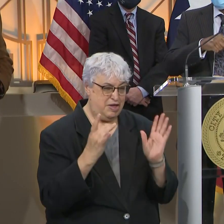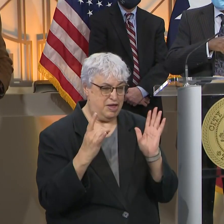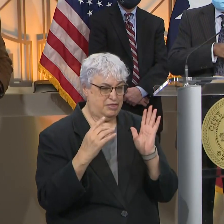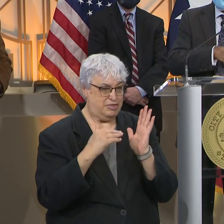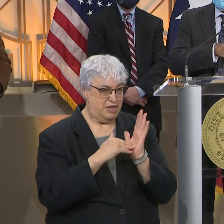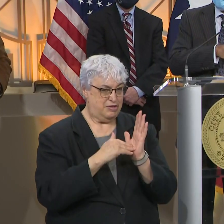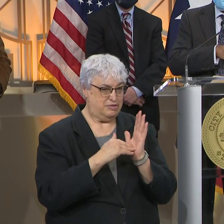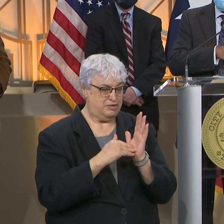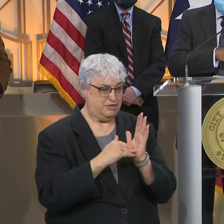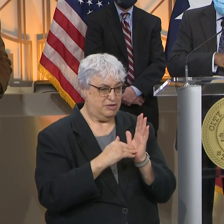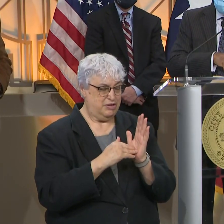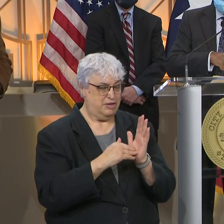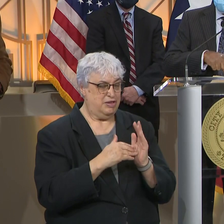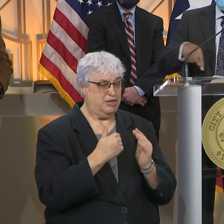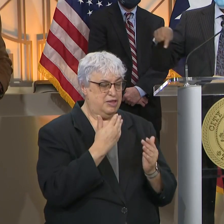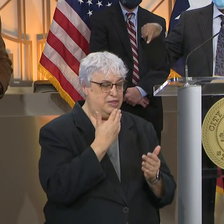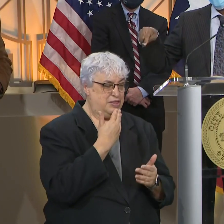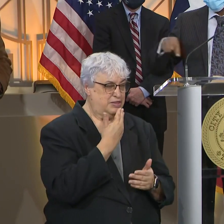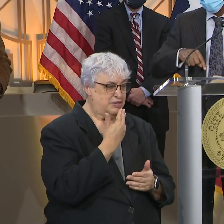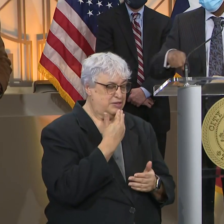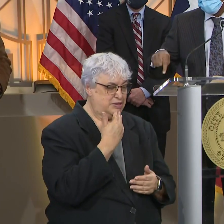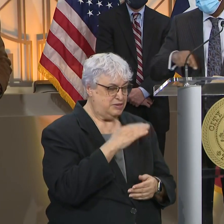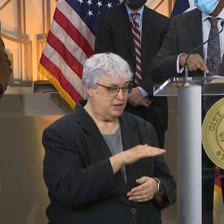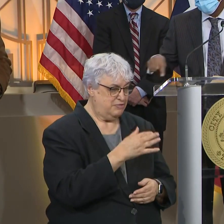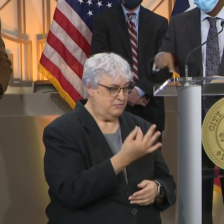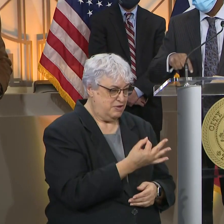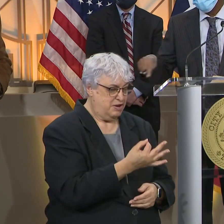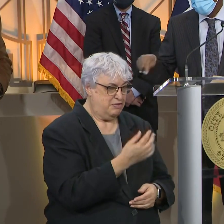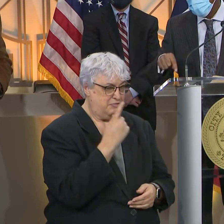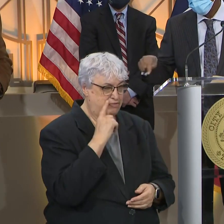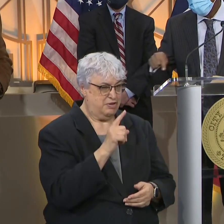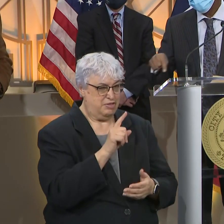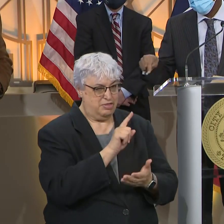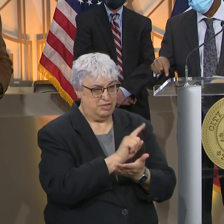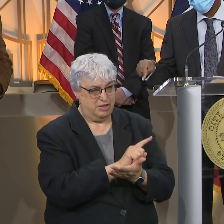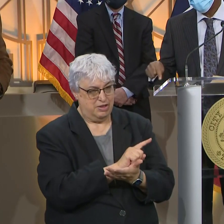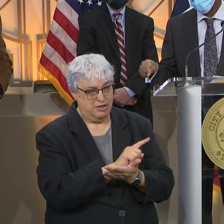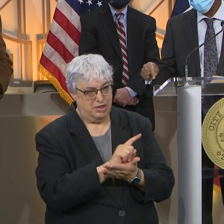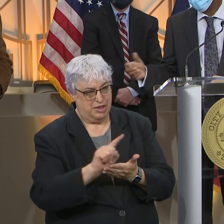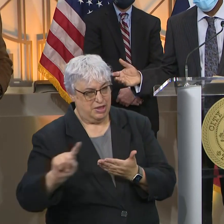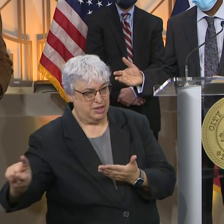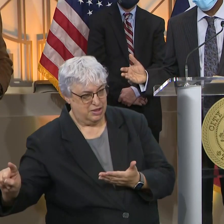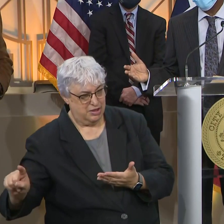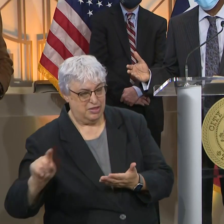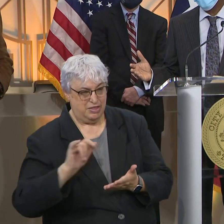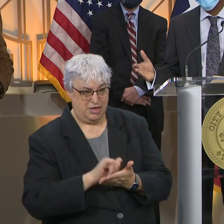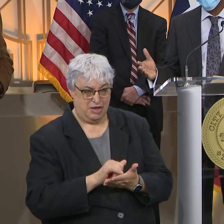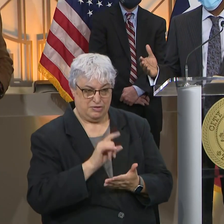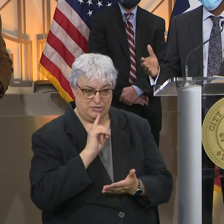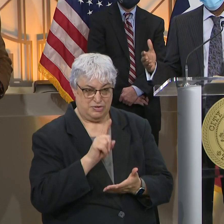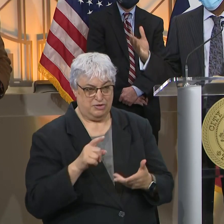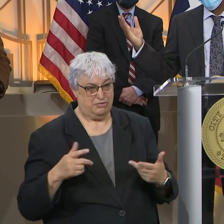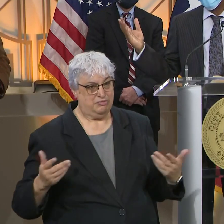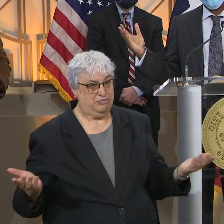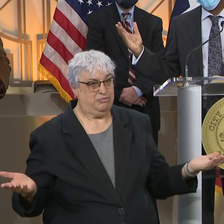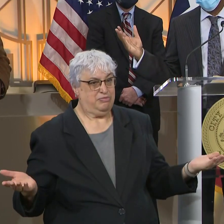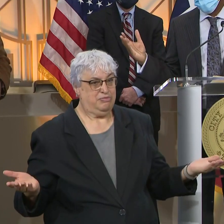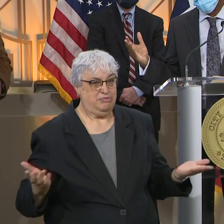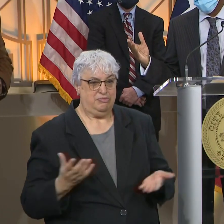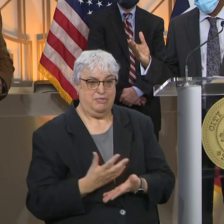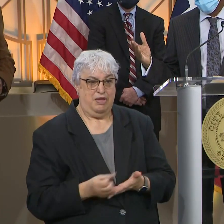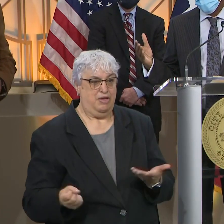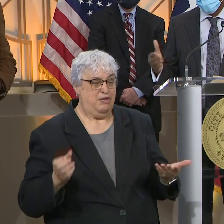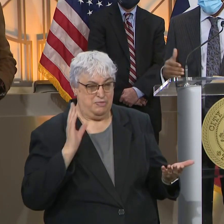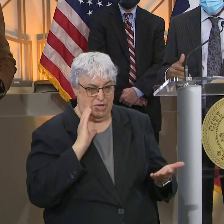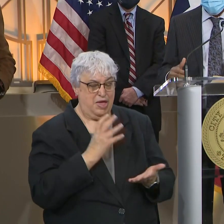,000 that they sent to us on Friday was intended for the entire, this entire week. If that's the case, we're going to run